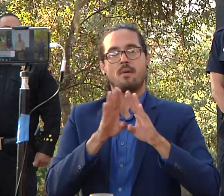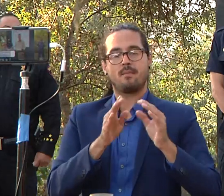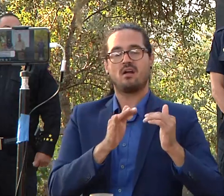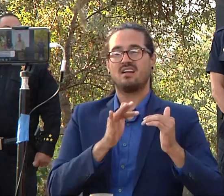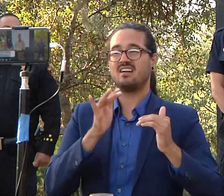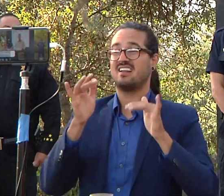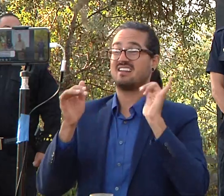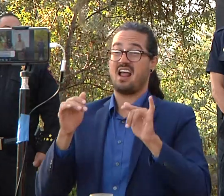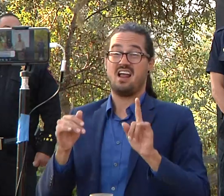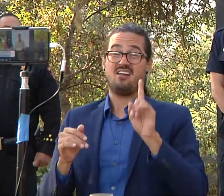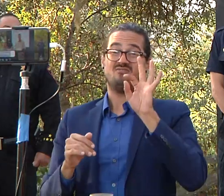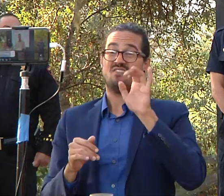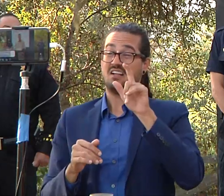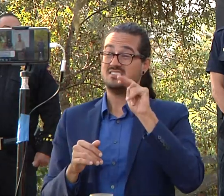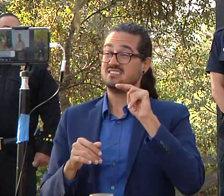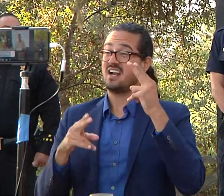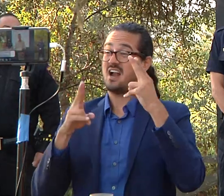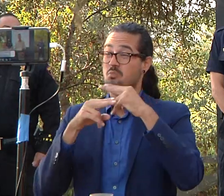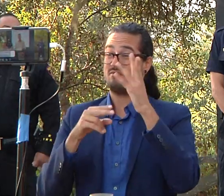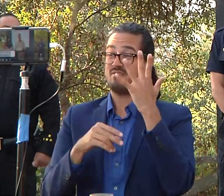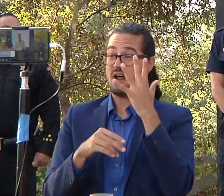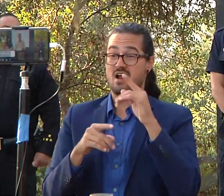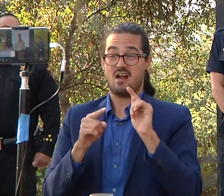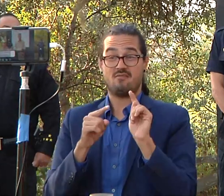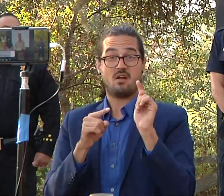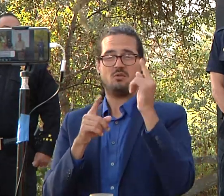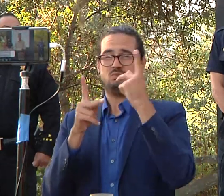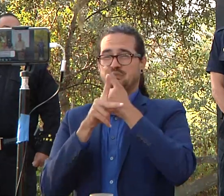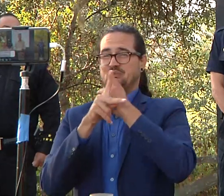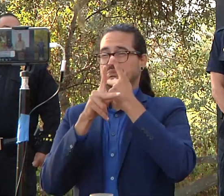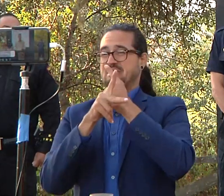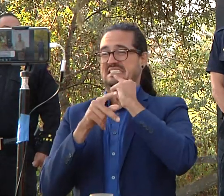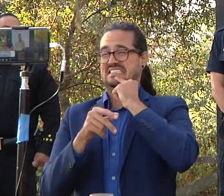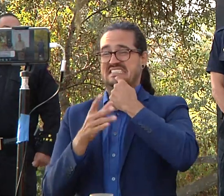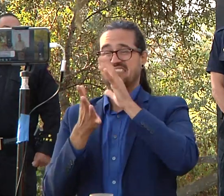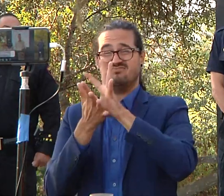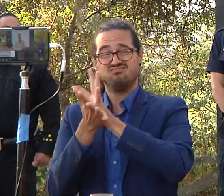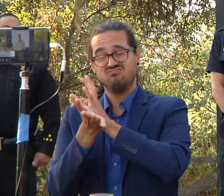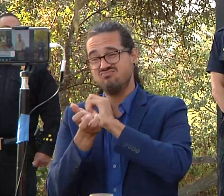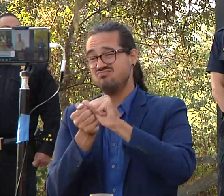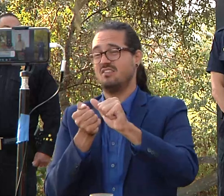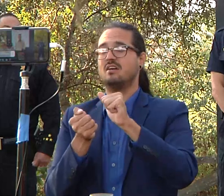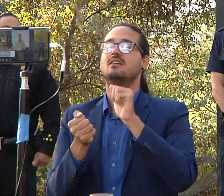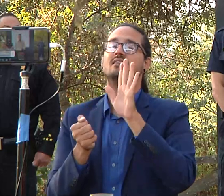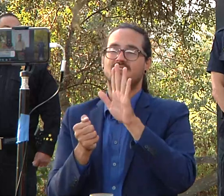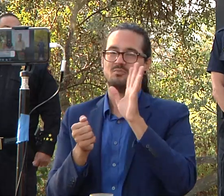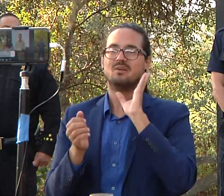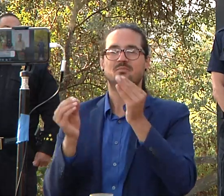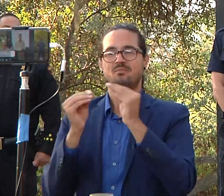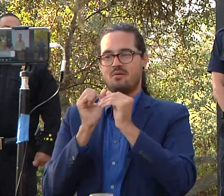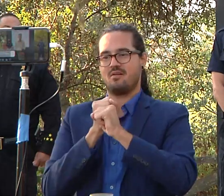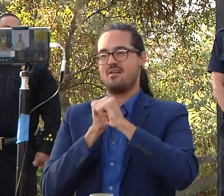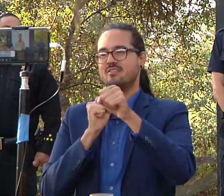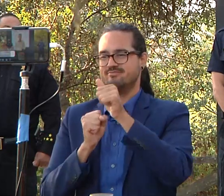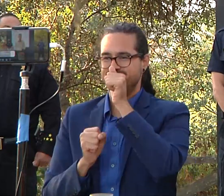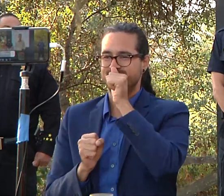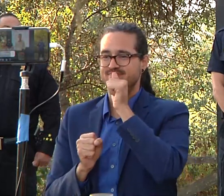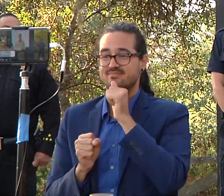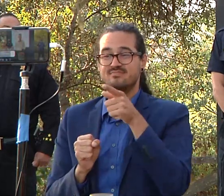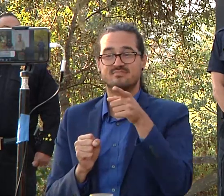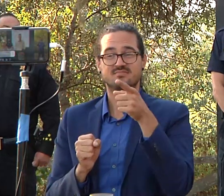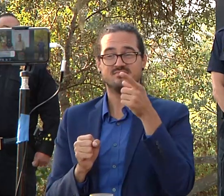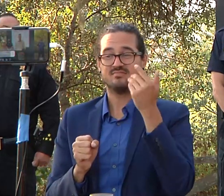mentioned you know having continued patience for the community of boulder creek and i've heard about today some water issues in the town of davenport and so these are